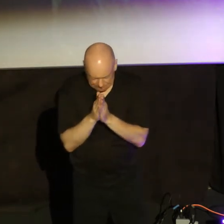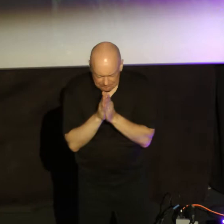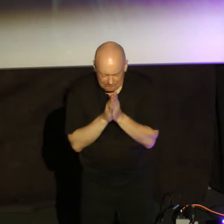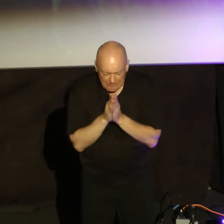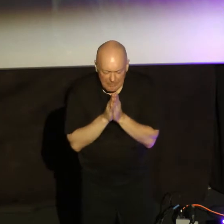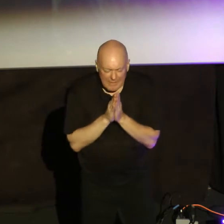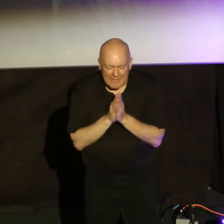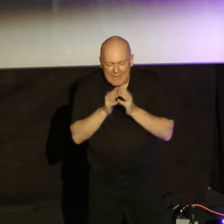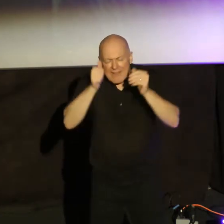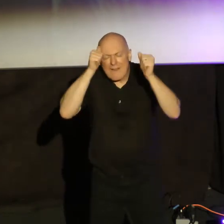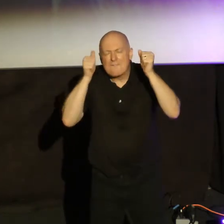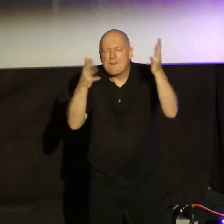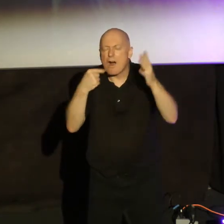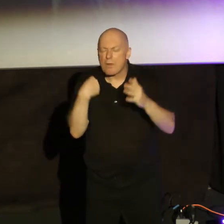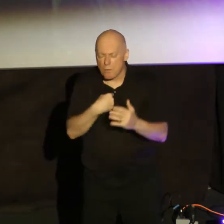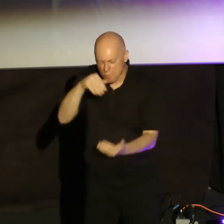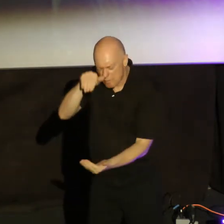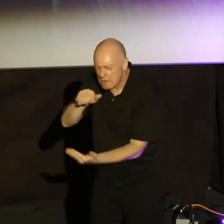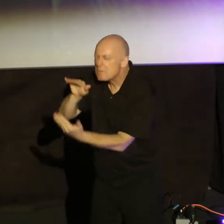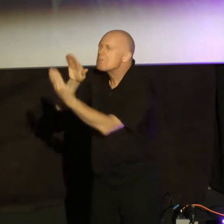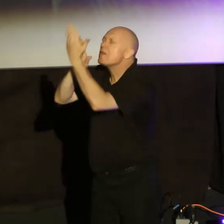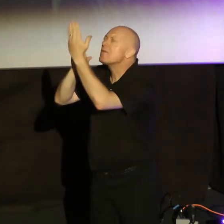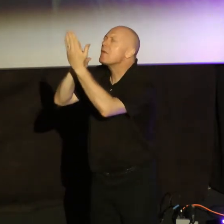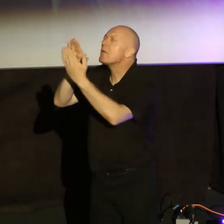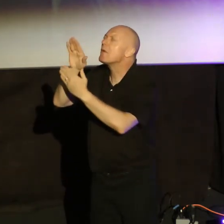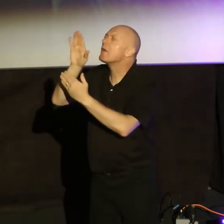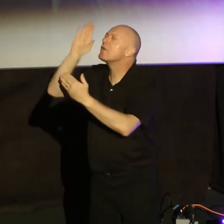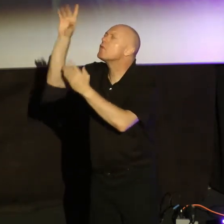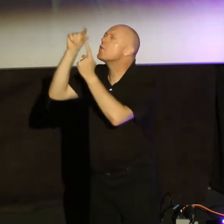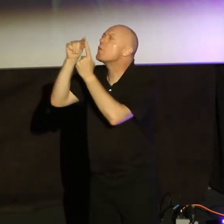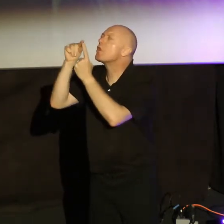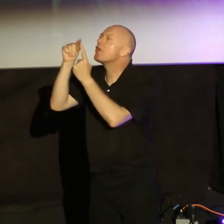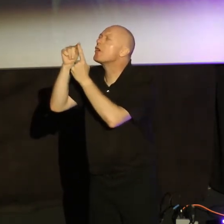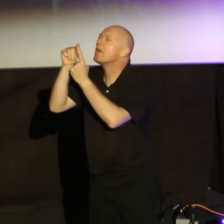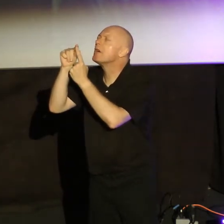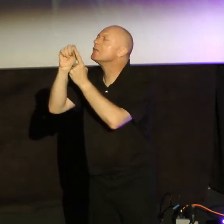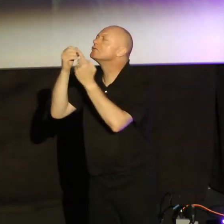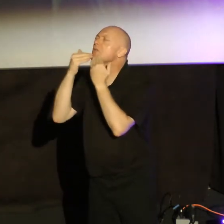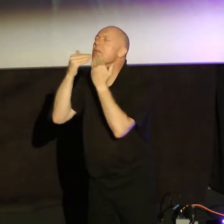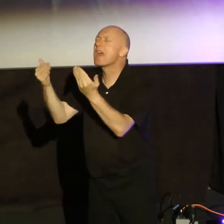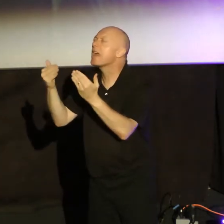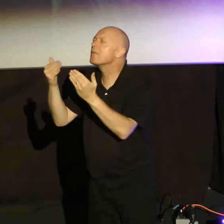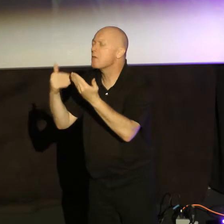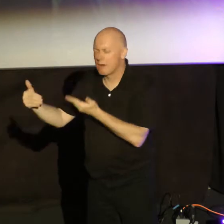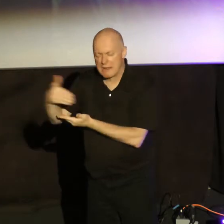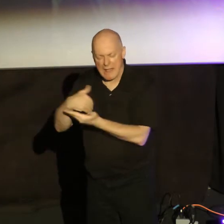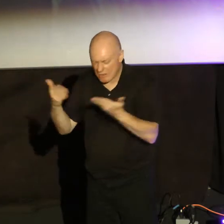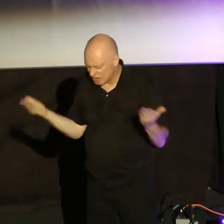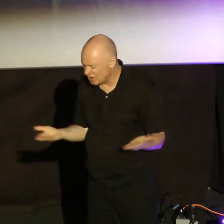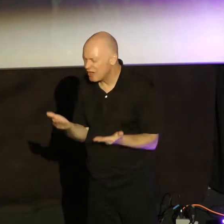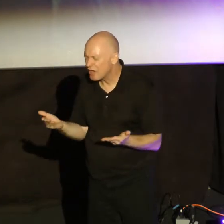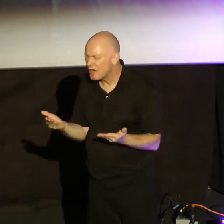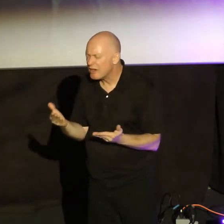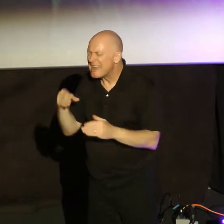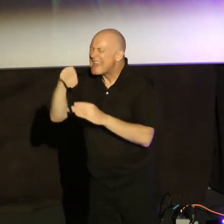So Father, we come before your word. And Father, so thankful to be gathered here in your name.